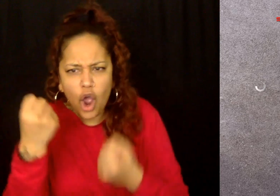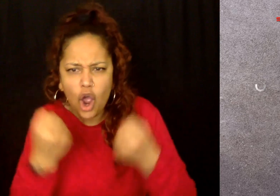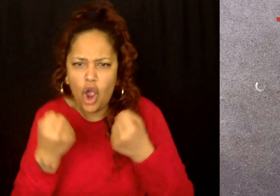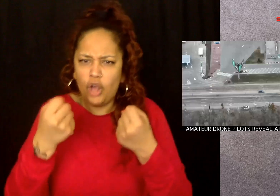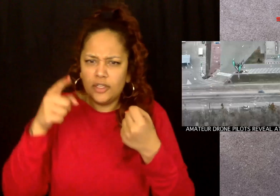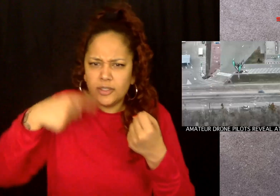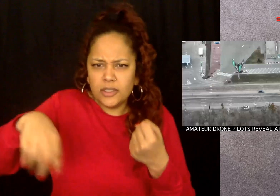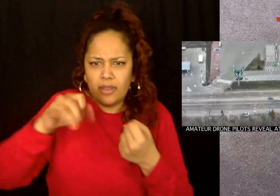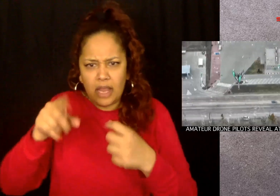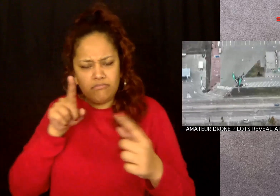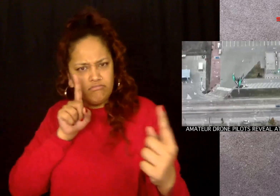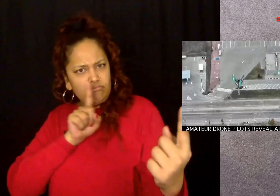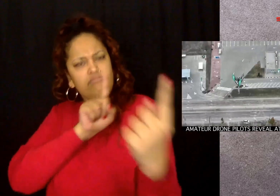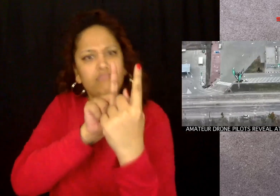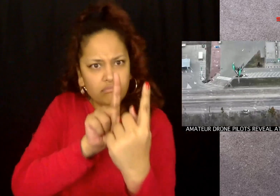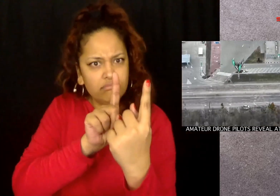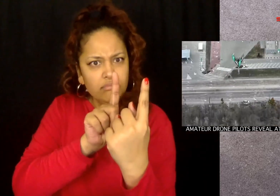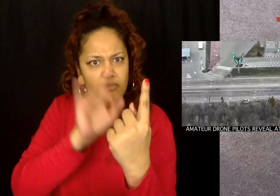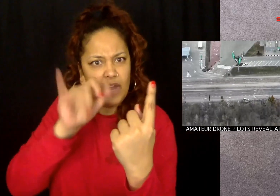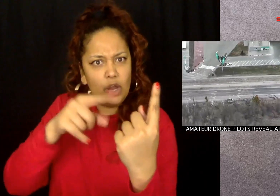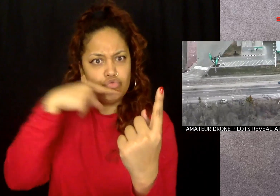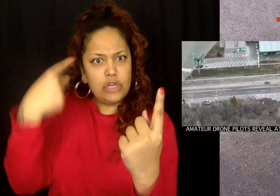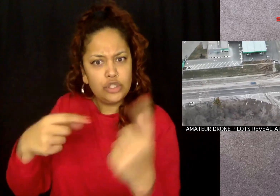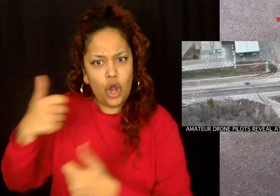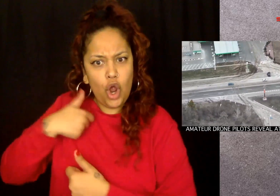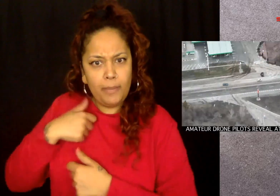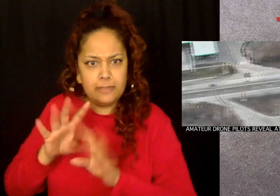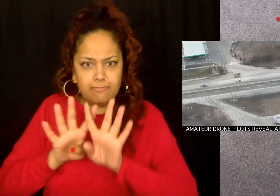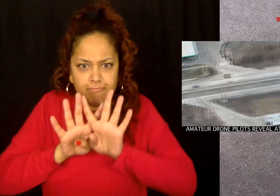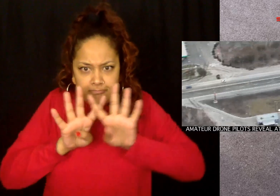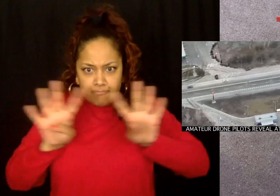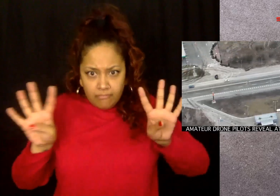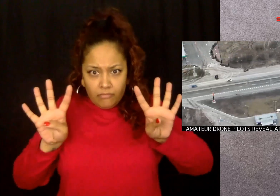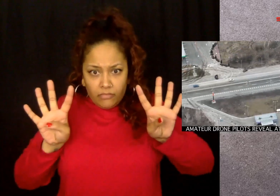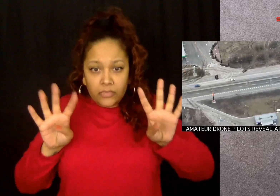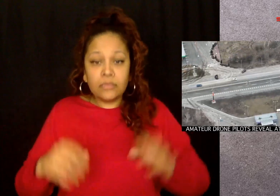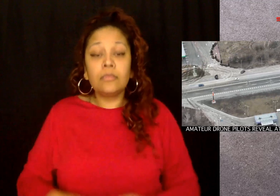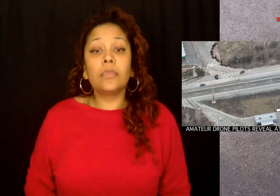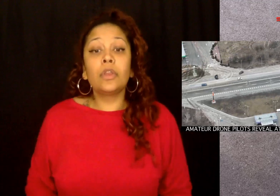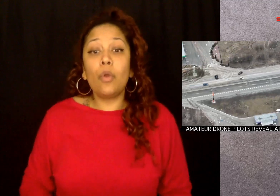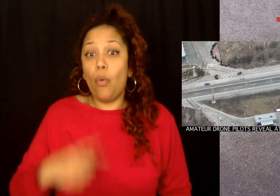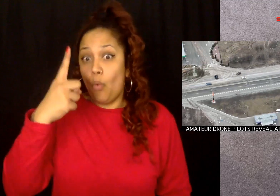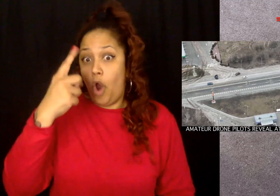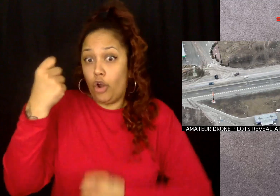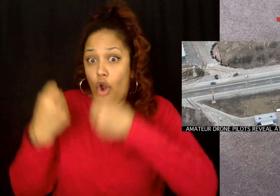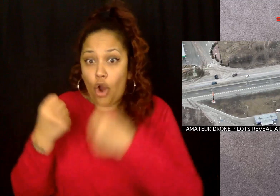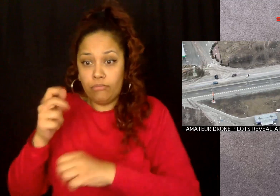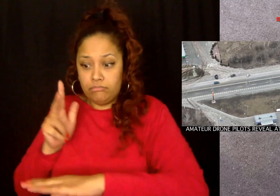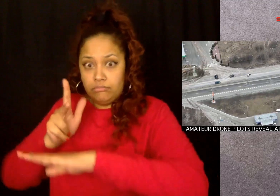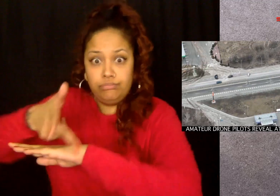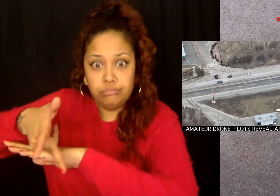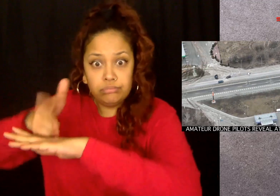This aerial image shows a group of cars driving down the highway when they encounter Russian forces.